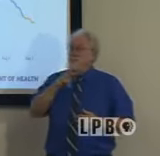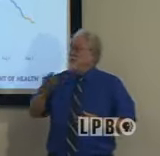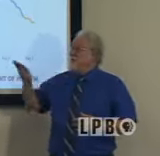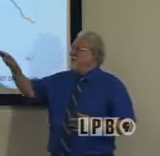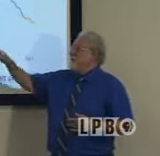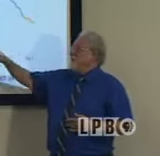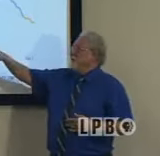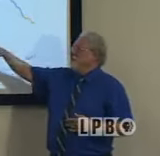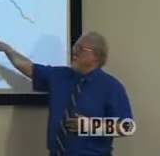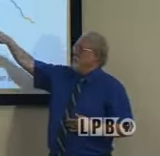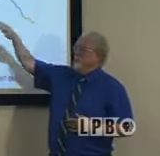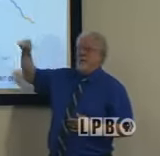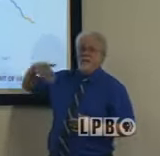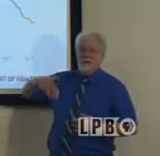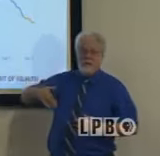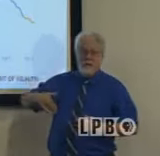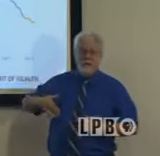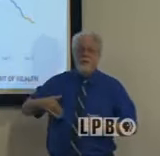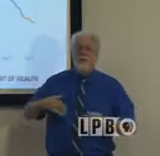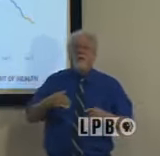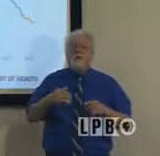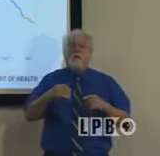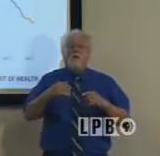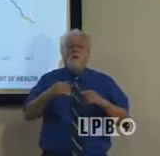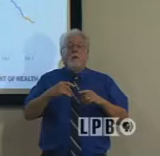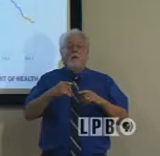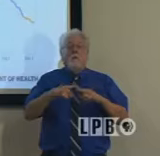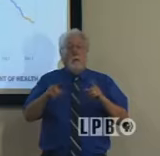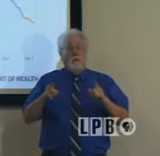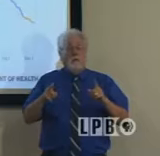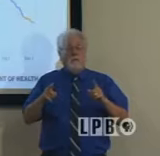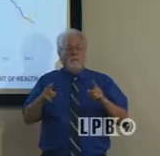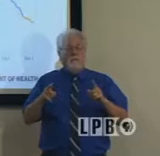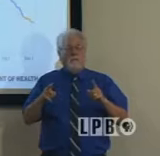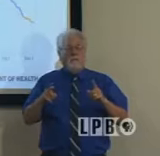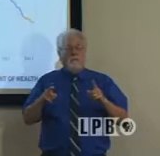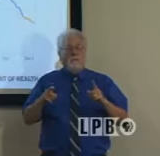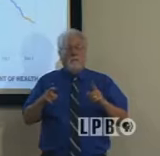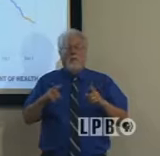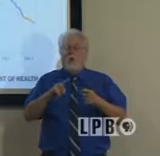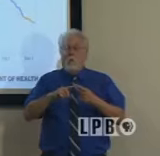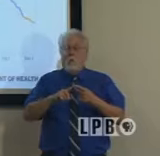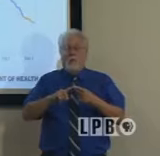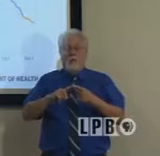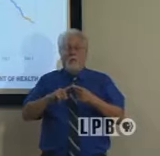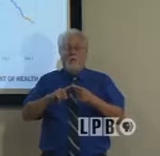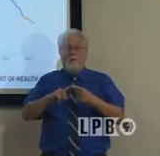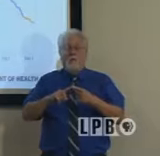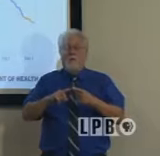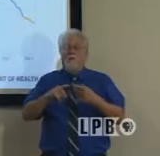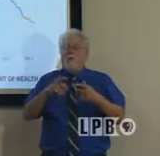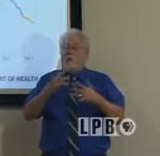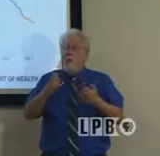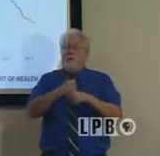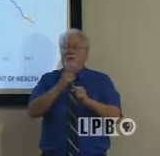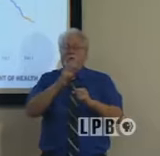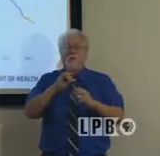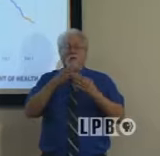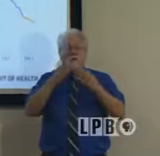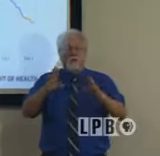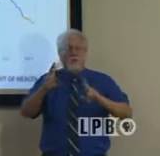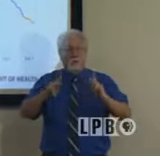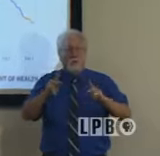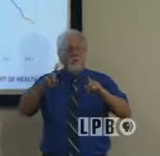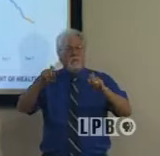as high as I would like it very quickly. So one thing that I do want to make sure that the general public hears is that